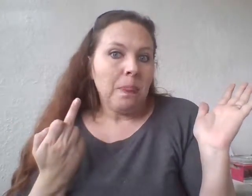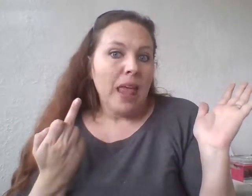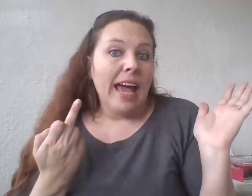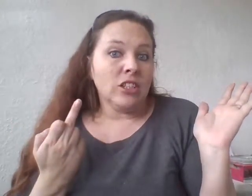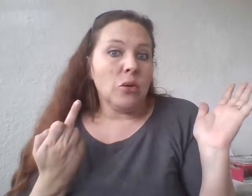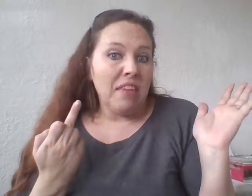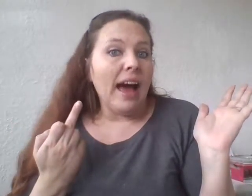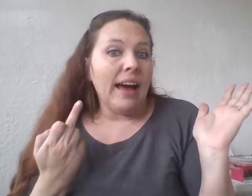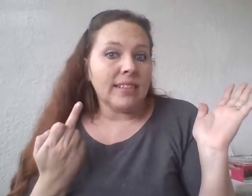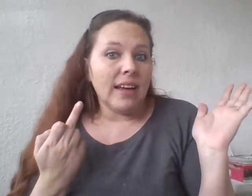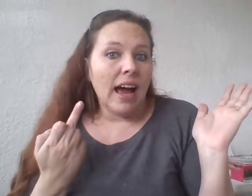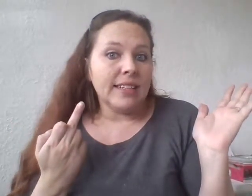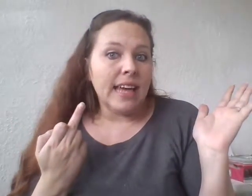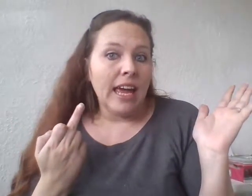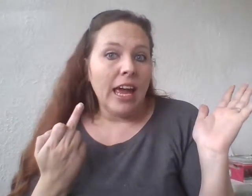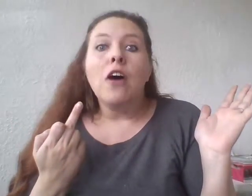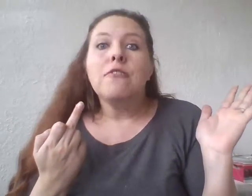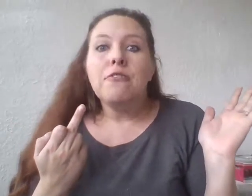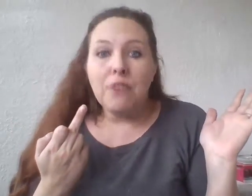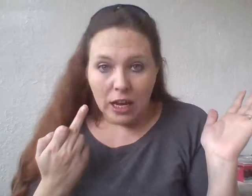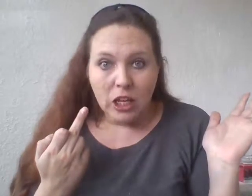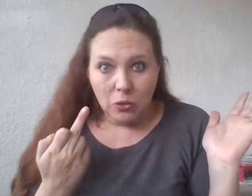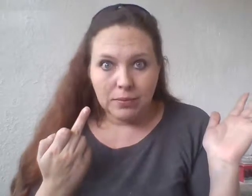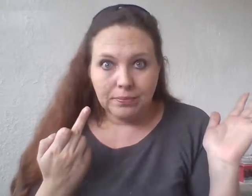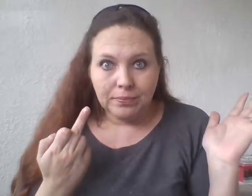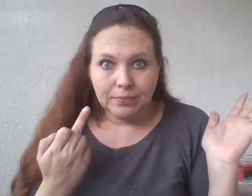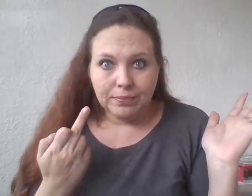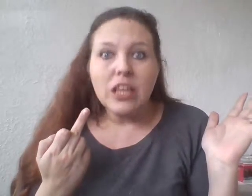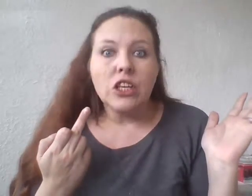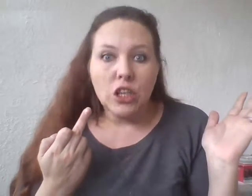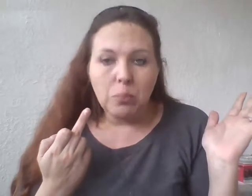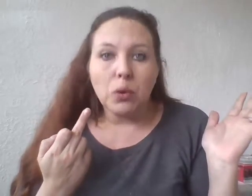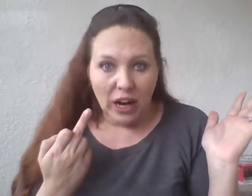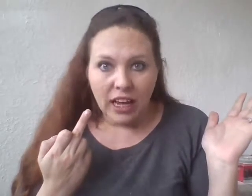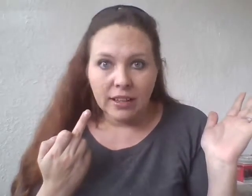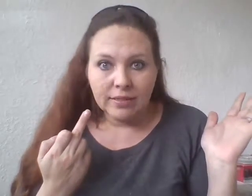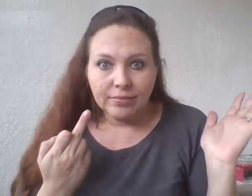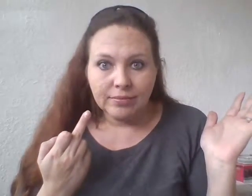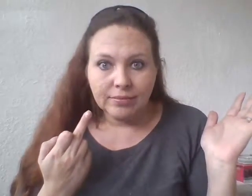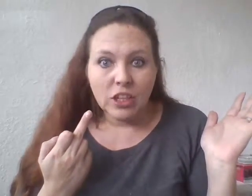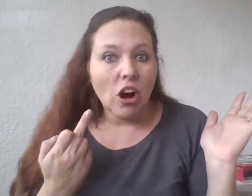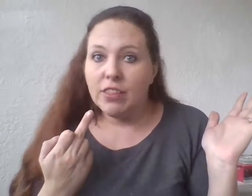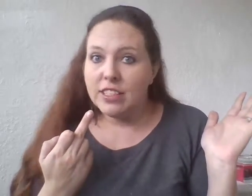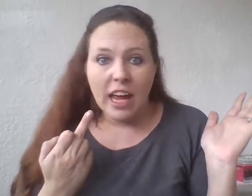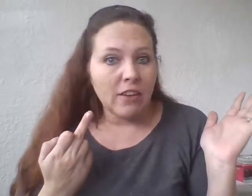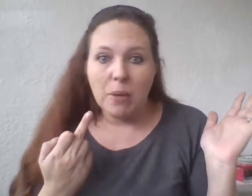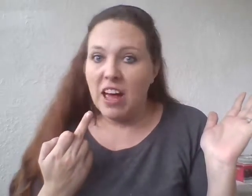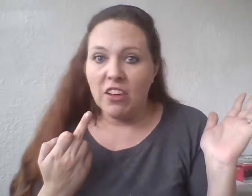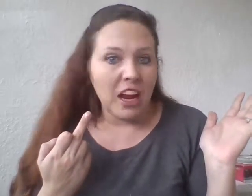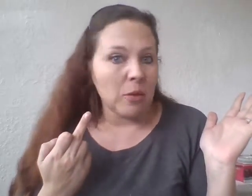And to that, I say, fuck you. You prick. You're on the take from a health care